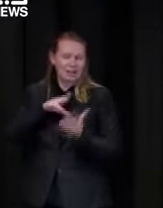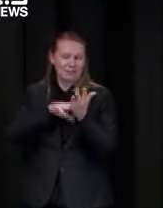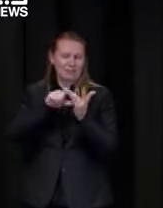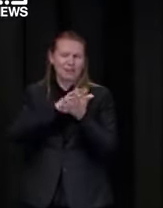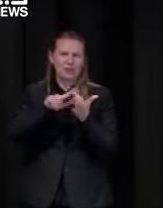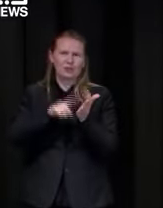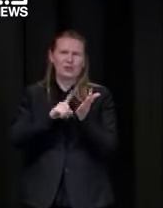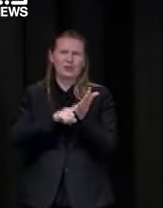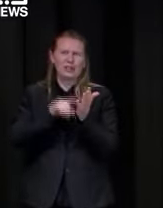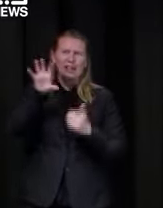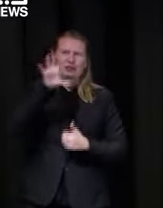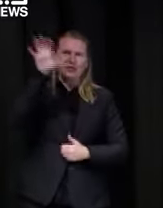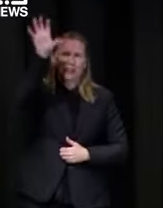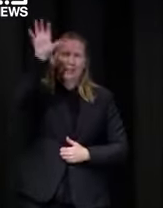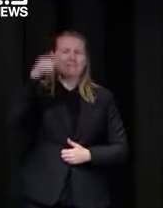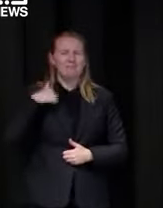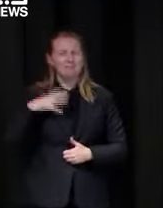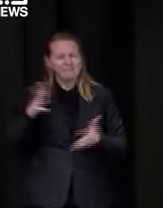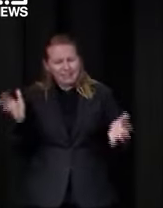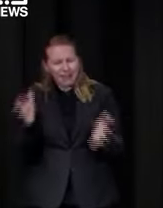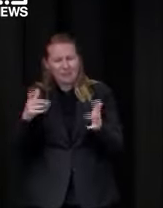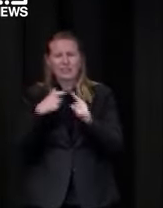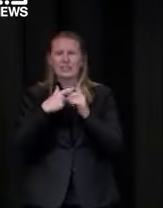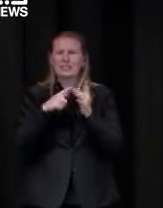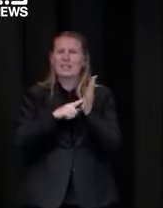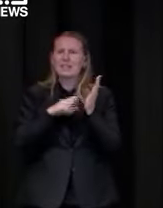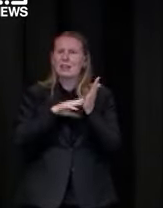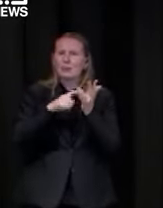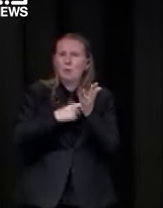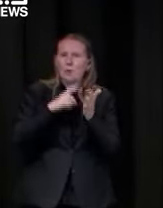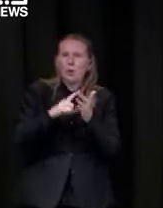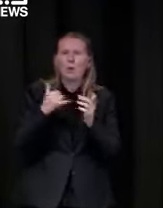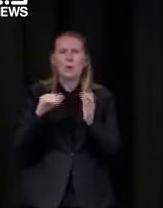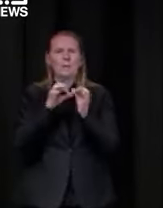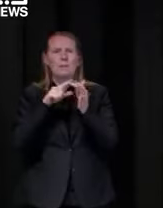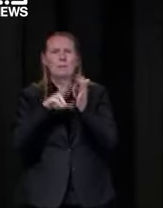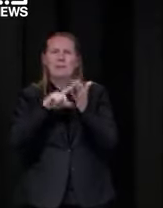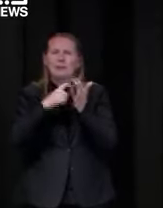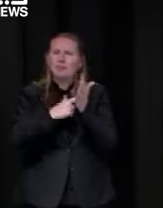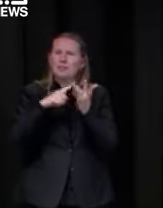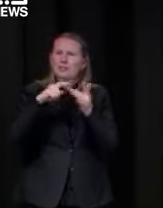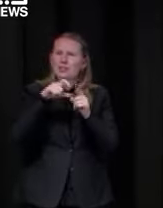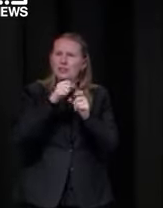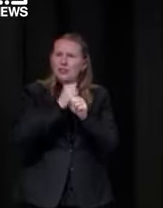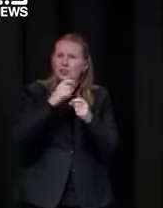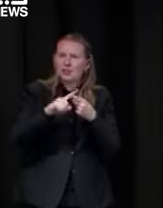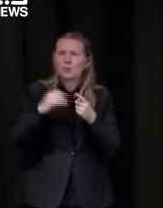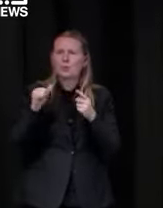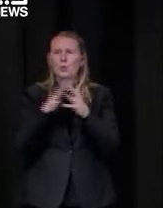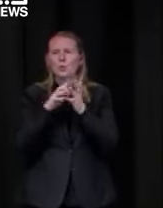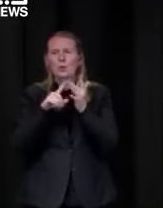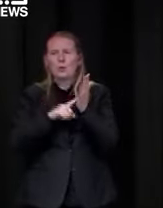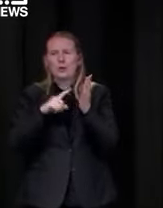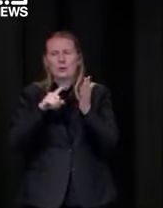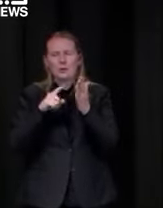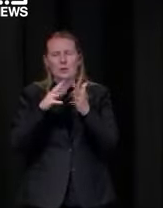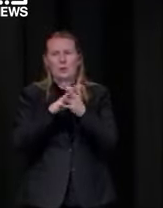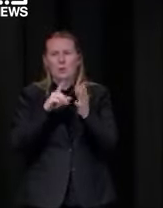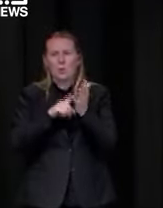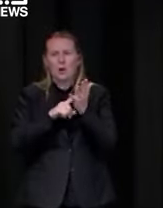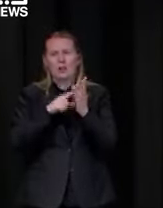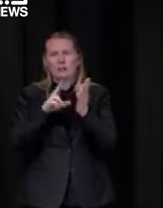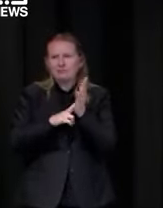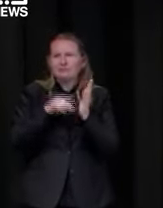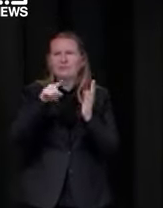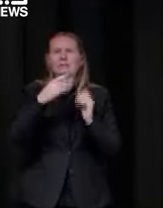i'd encourage people in kilmore wallon beverage and other locations to really come forward and get tested um if you've had any concern about